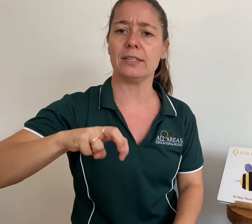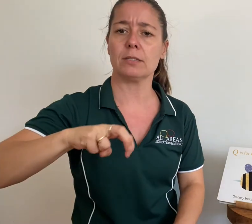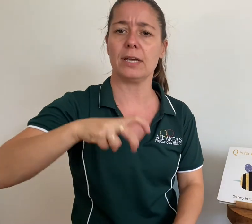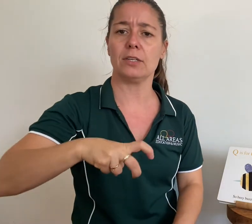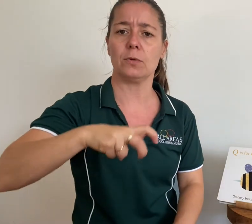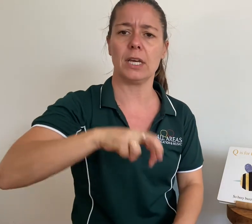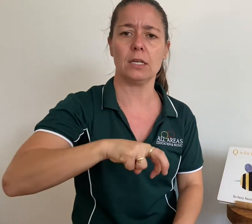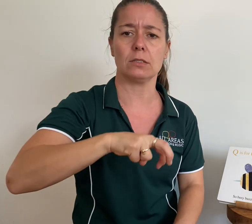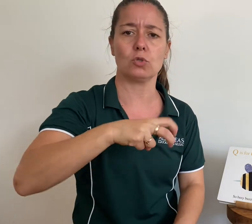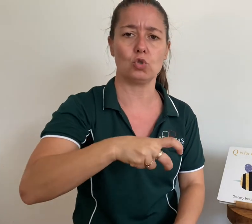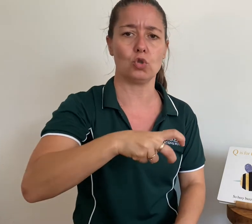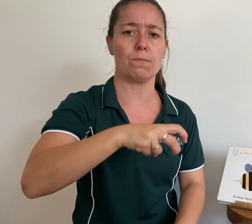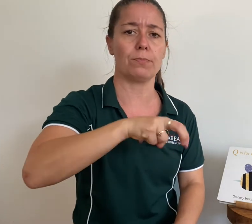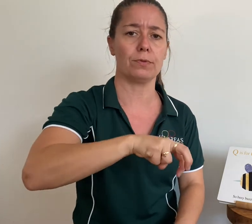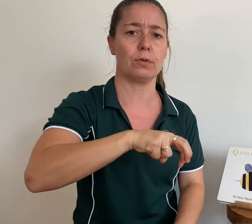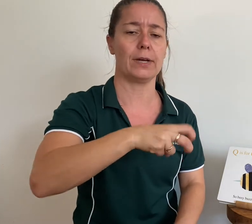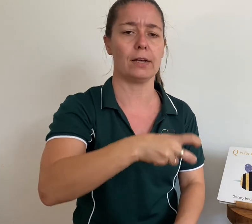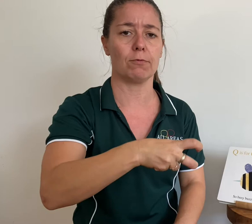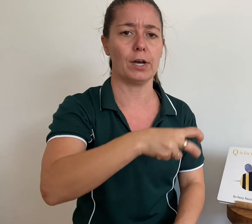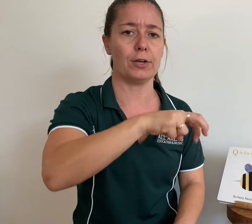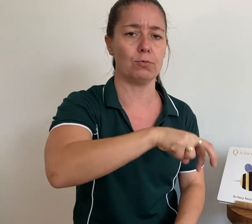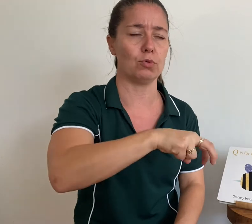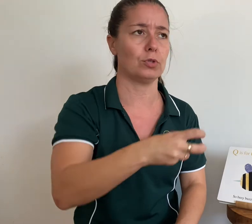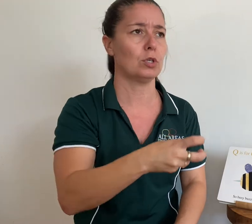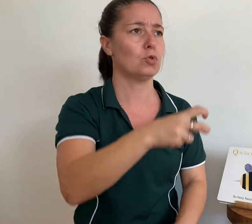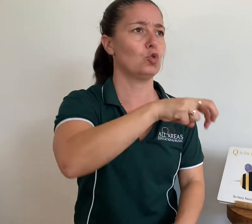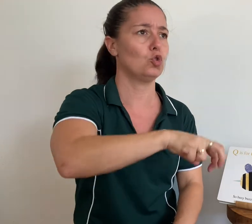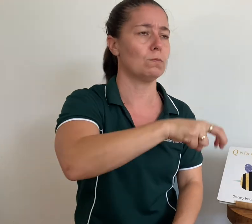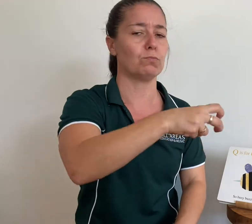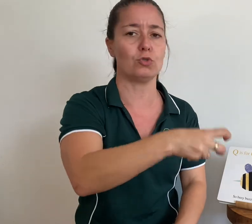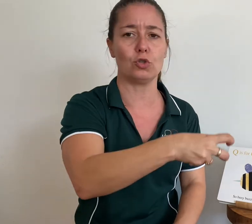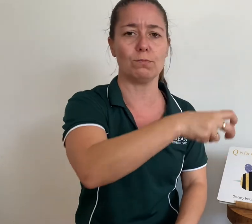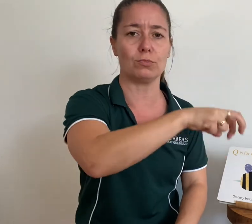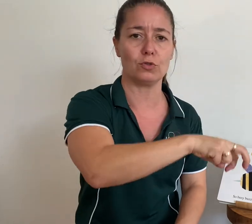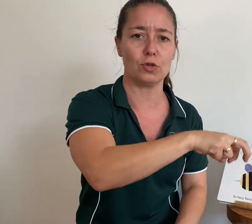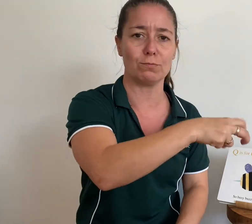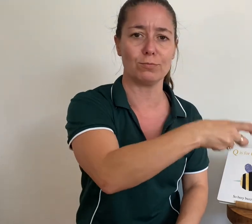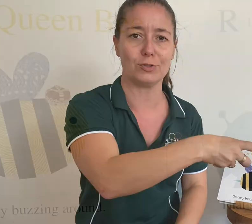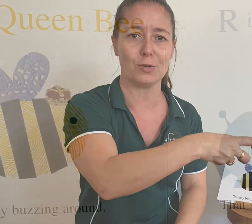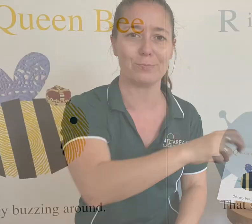to make your hands stomp. The way a rhino would. Stomp, stomp, stomp, stomp.